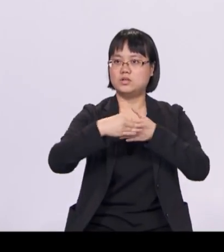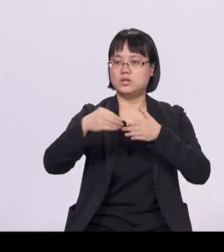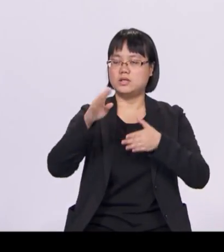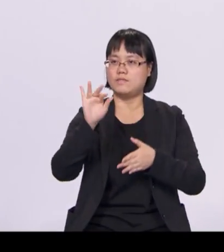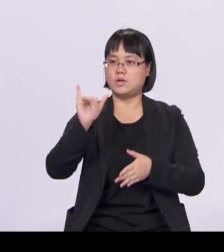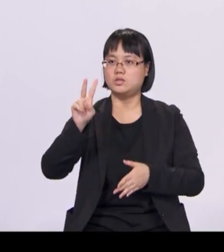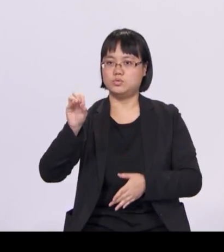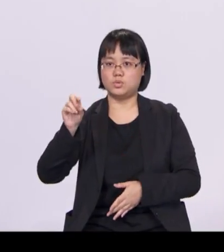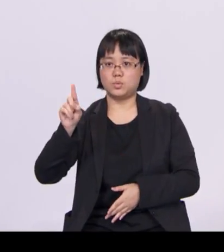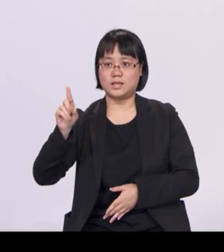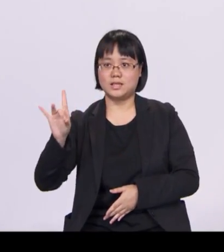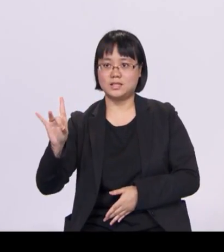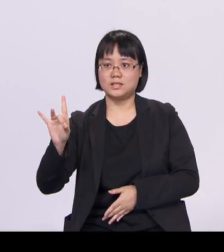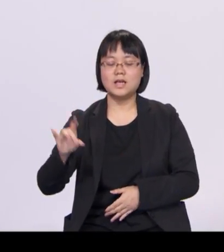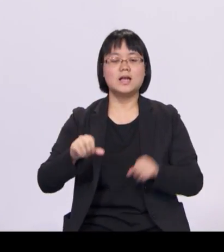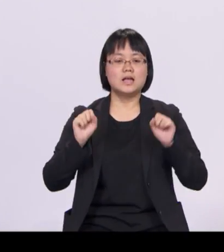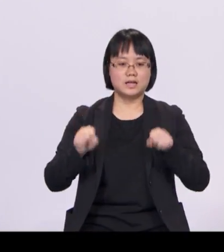years when our fiscal position allows.